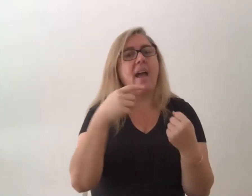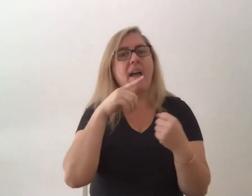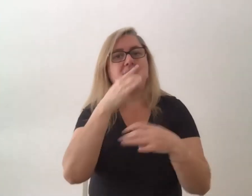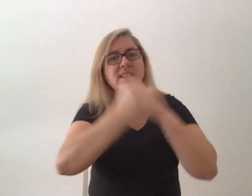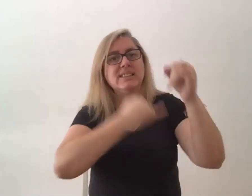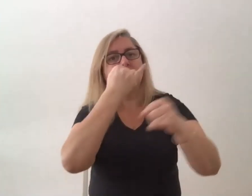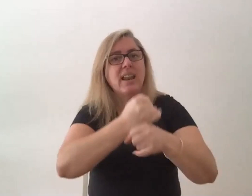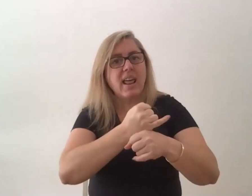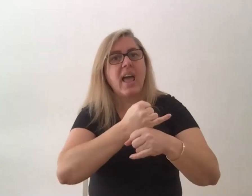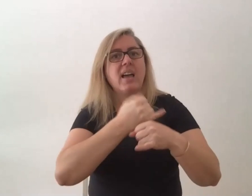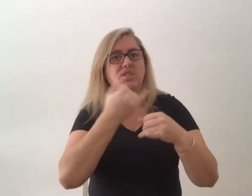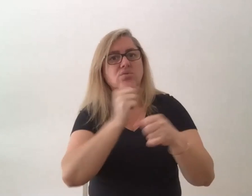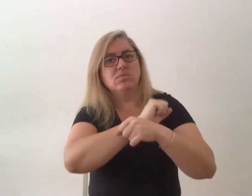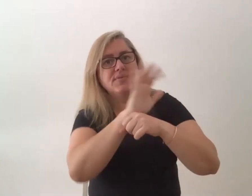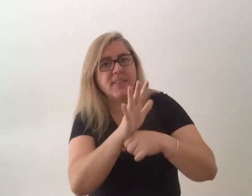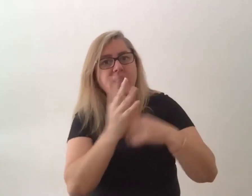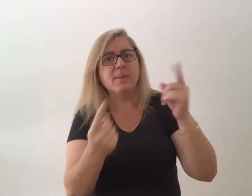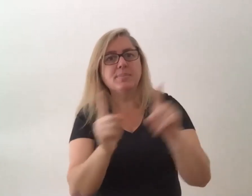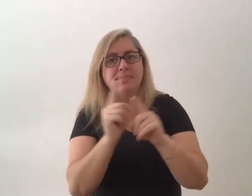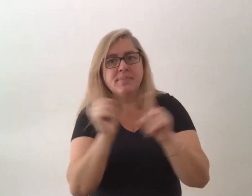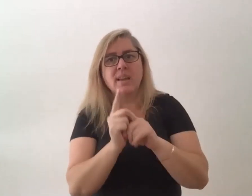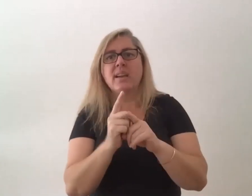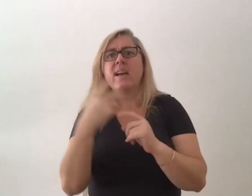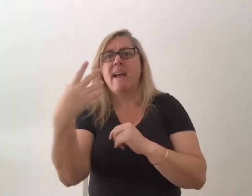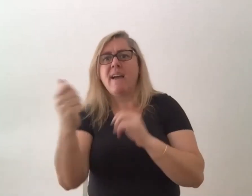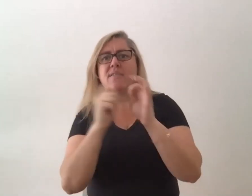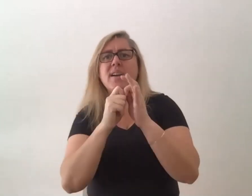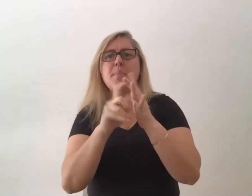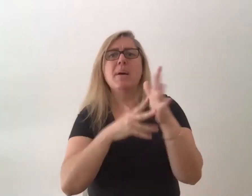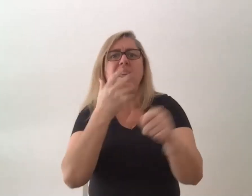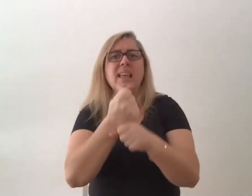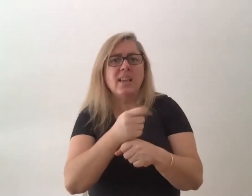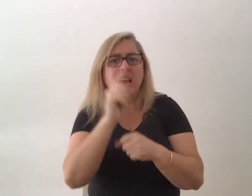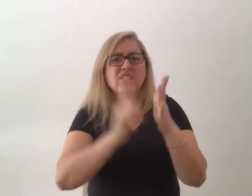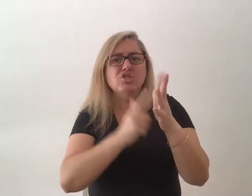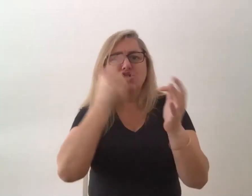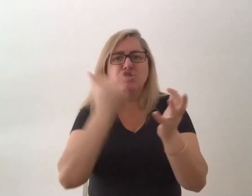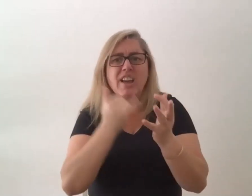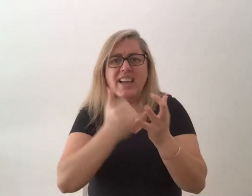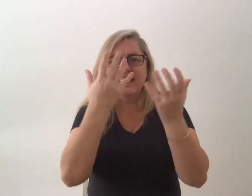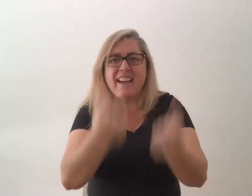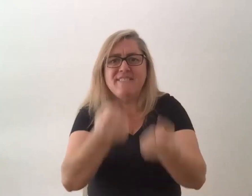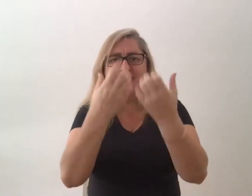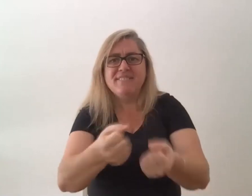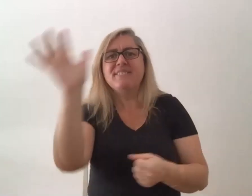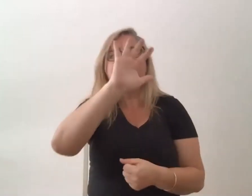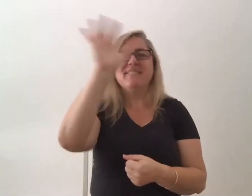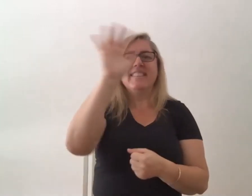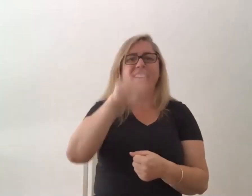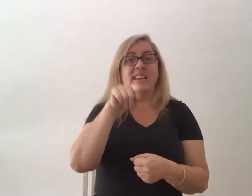you know and i just actually uh jess is online with us hi jess jess was in that stand-up comedy um